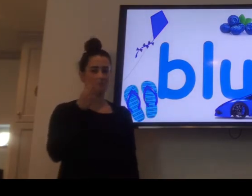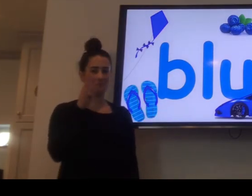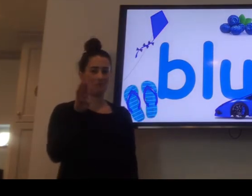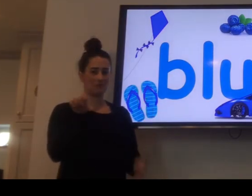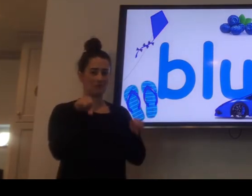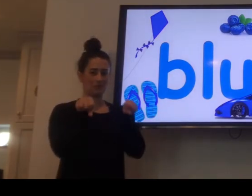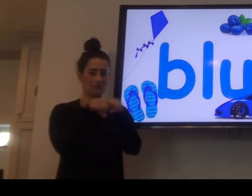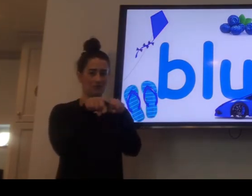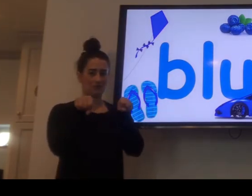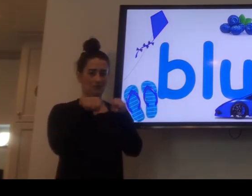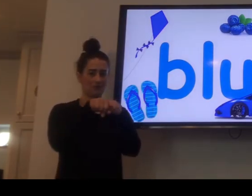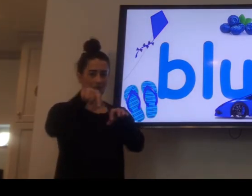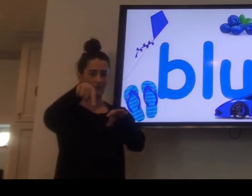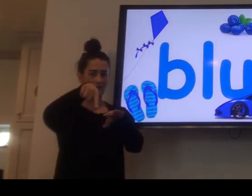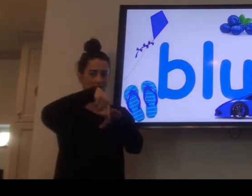Blue! mer? Blueัwn flowers.